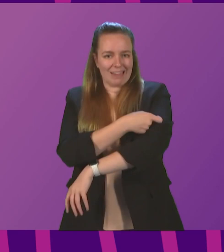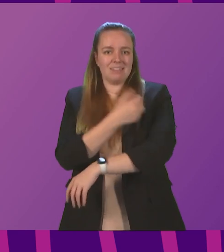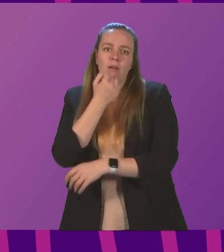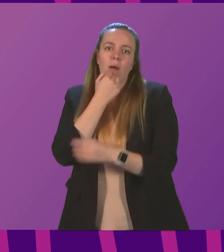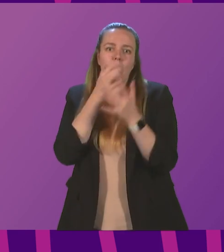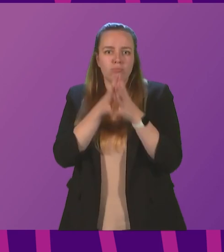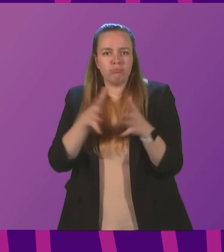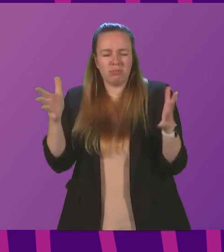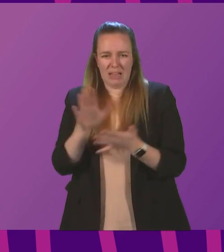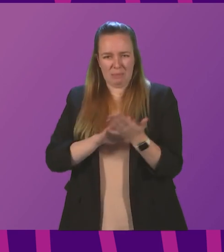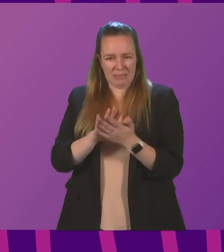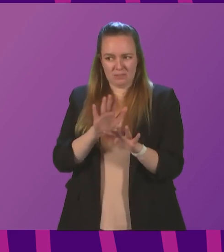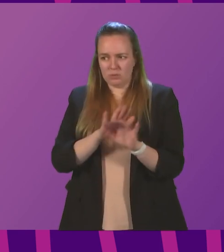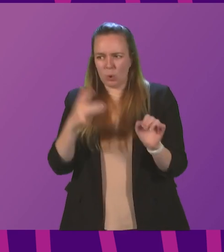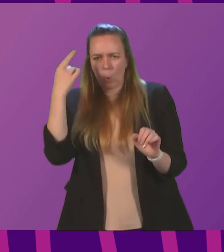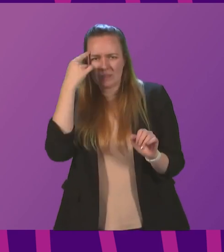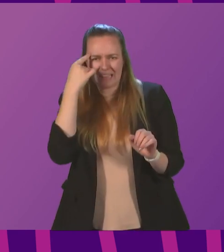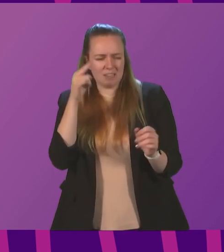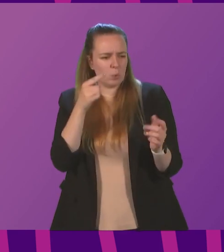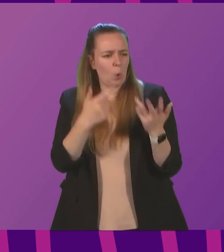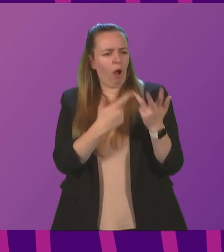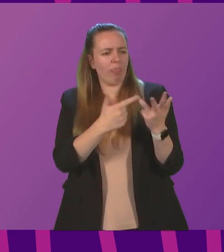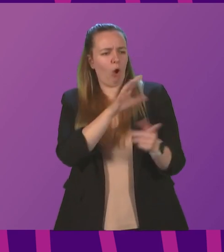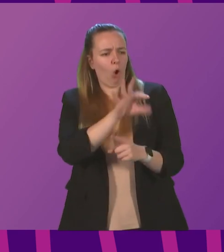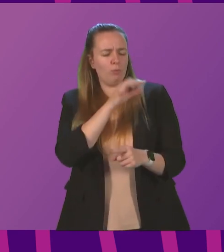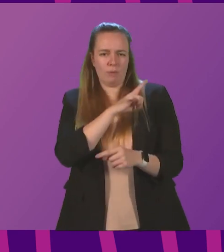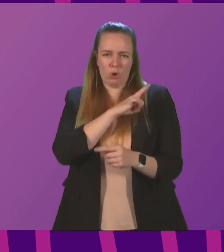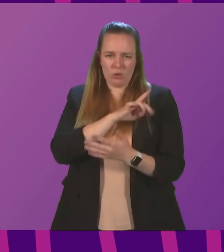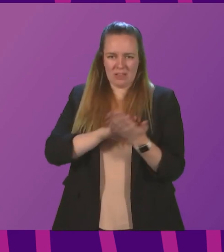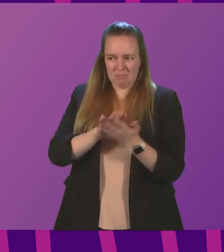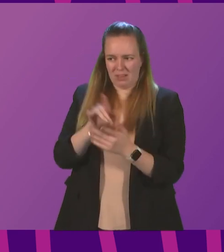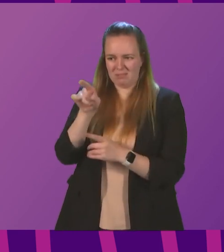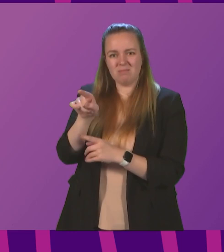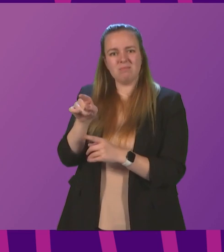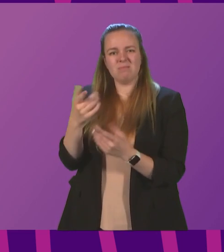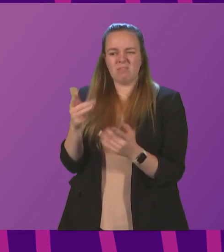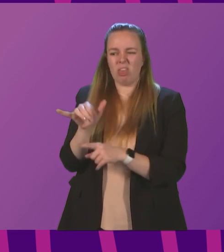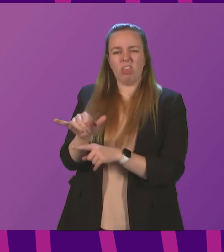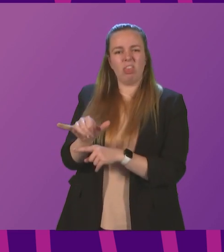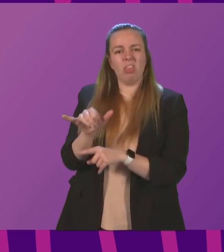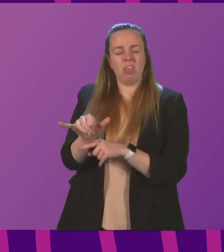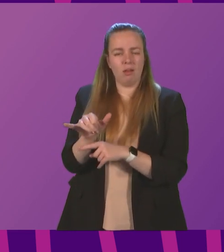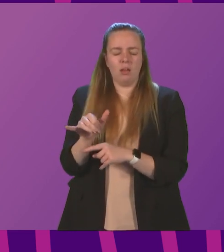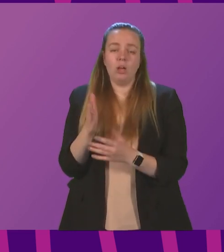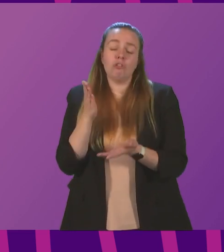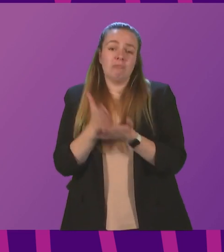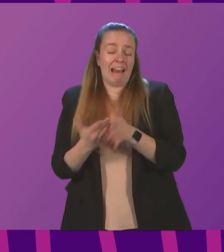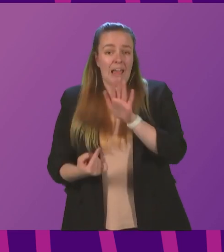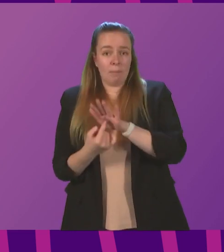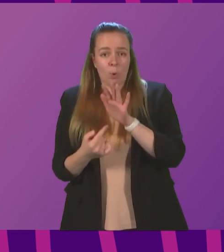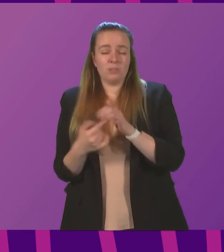then it makes no sense to give an alternative to vaccine because then you undermine the objective of your scheme. And it is really important.